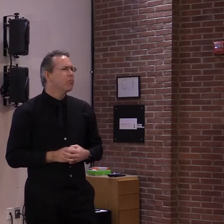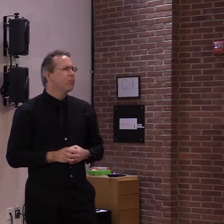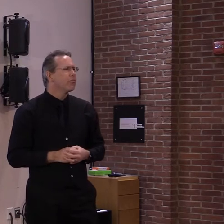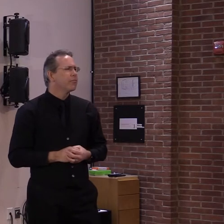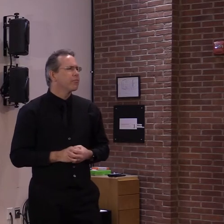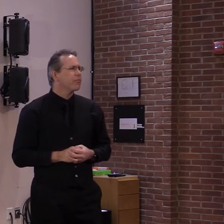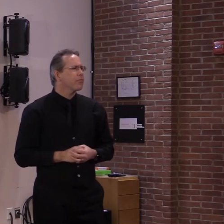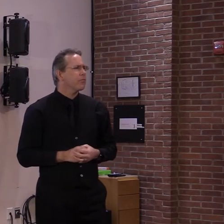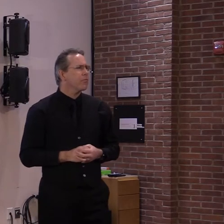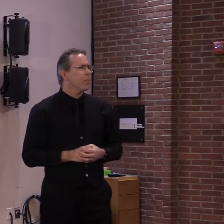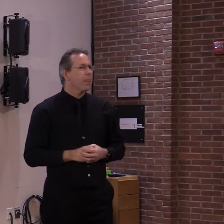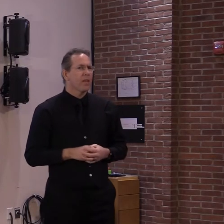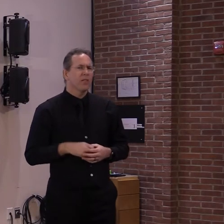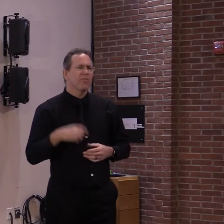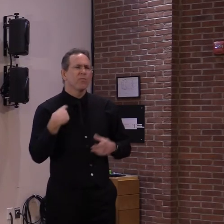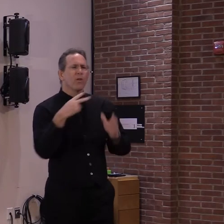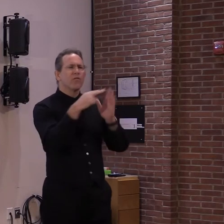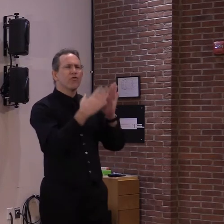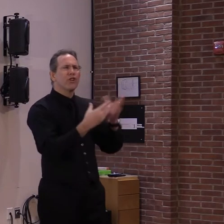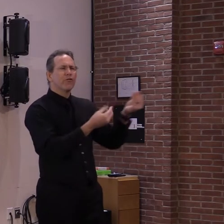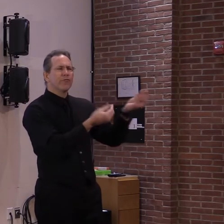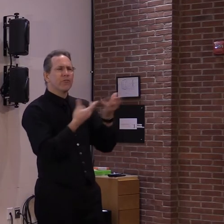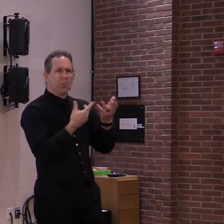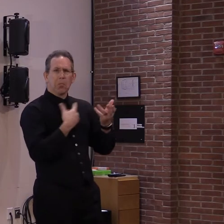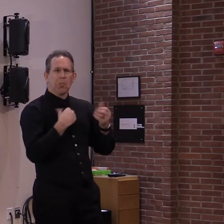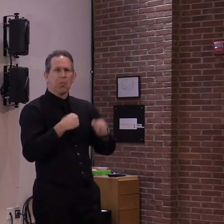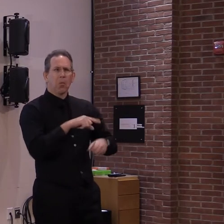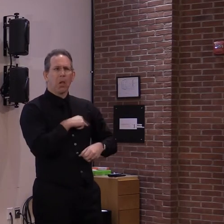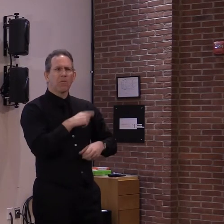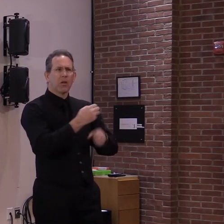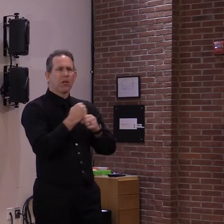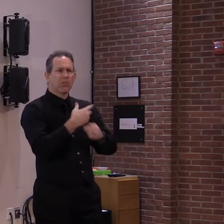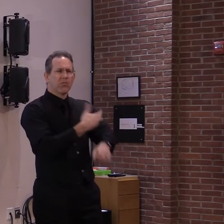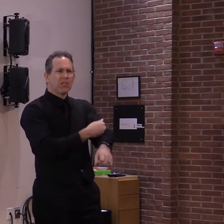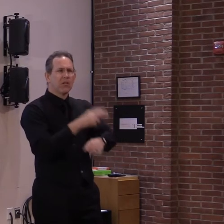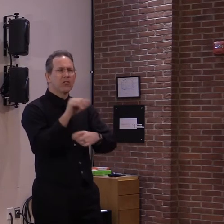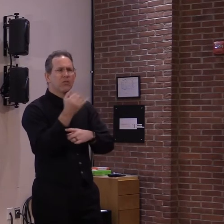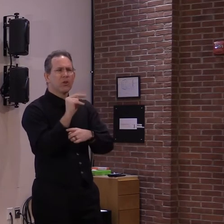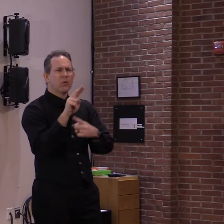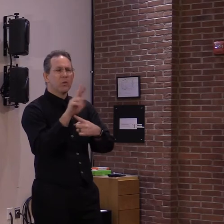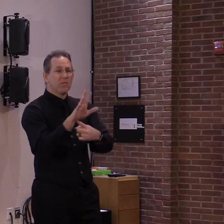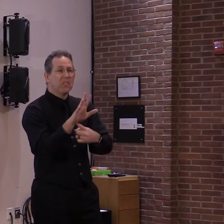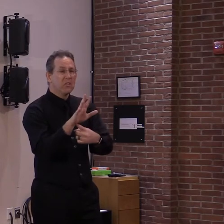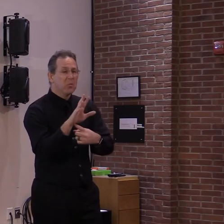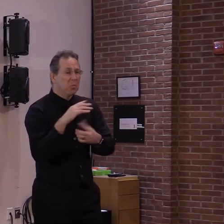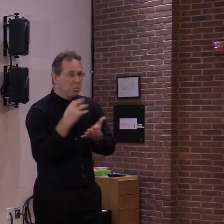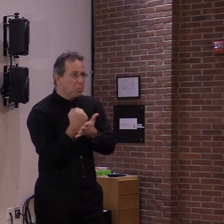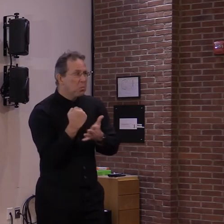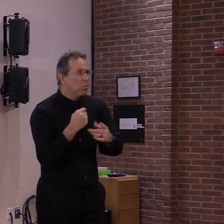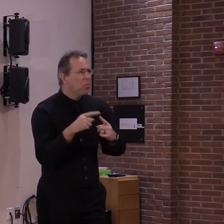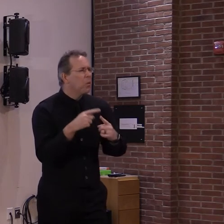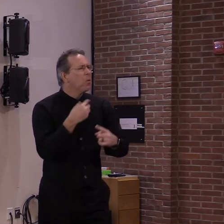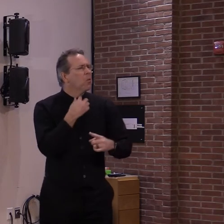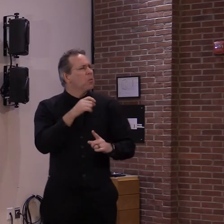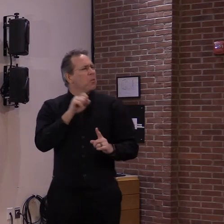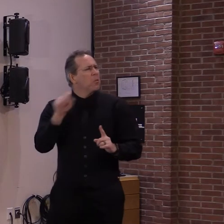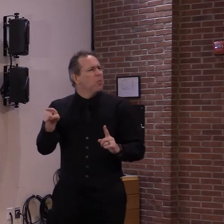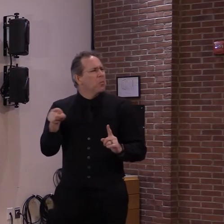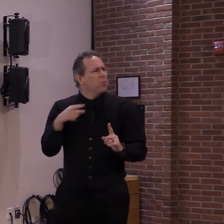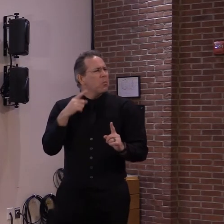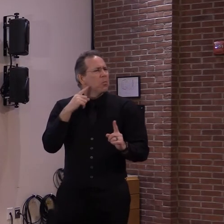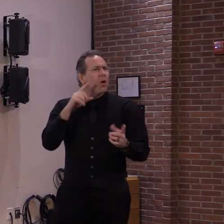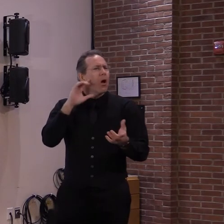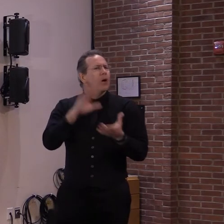schedule for, um, for husband and wife to get their appointment at the same time? Uh, so it's kind of a practical question about whether family members can,